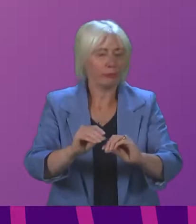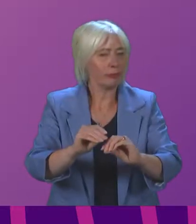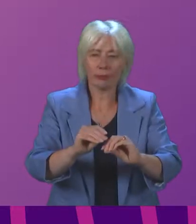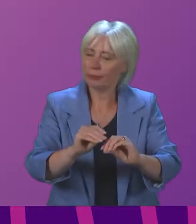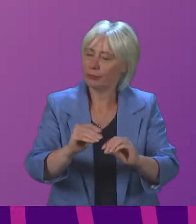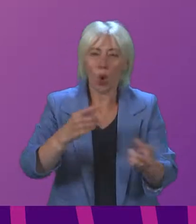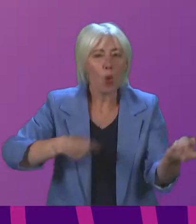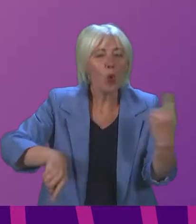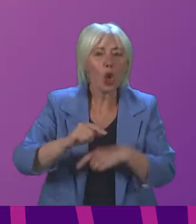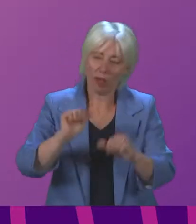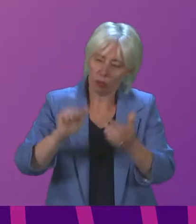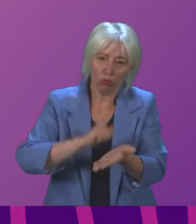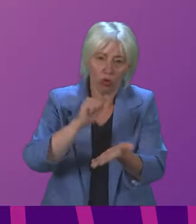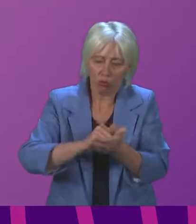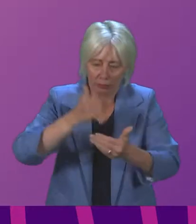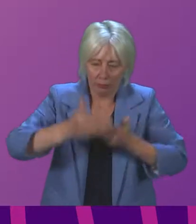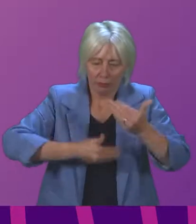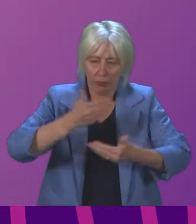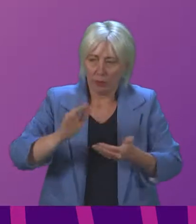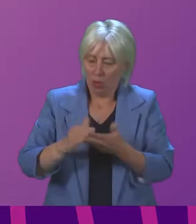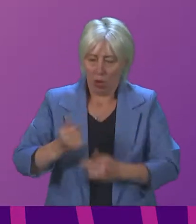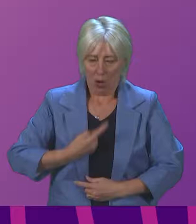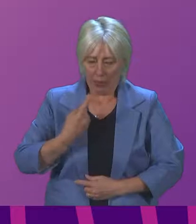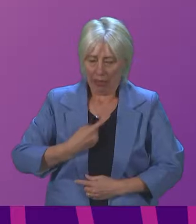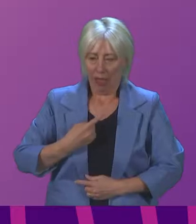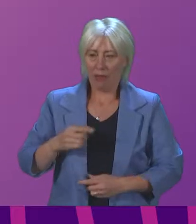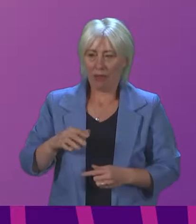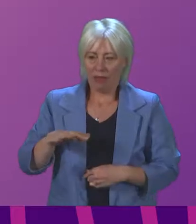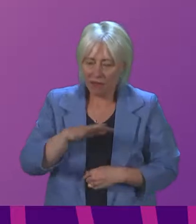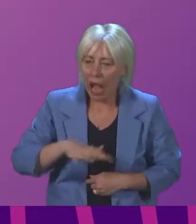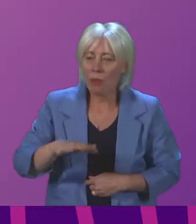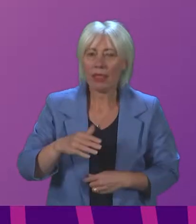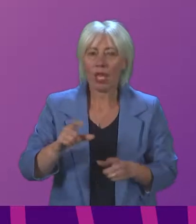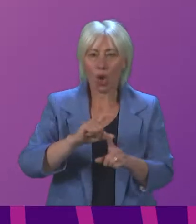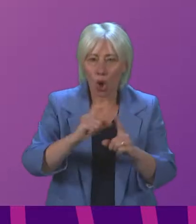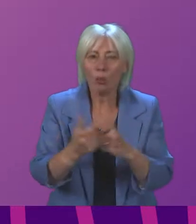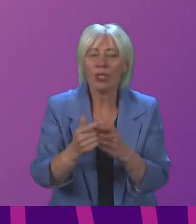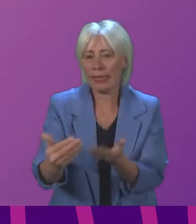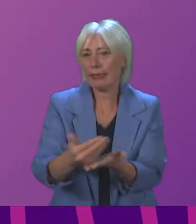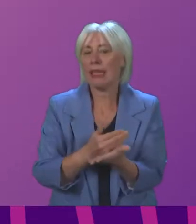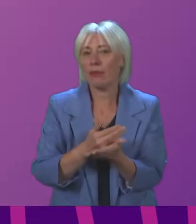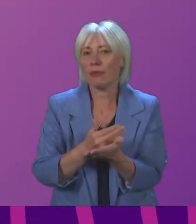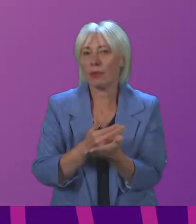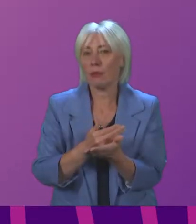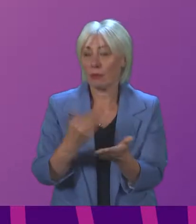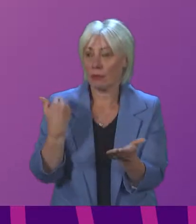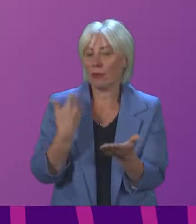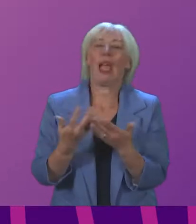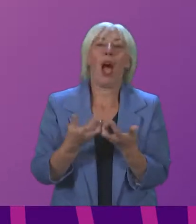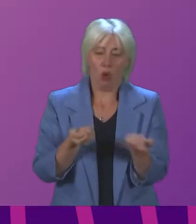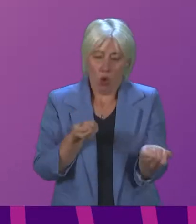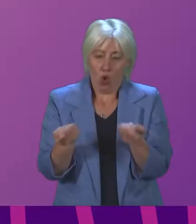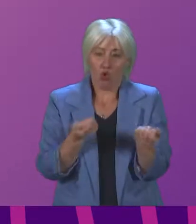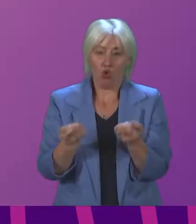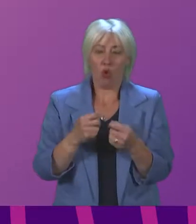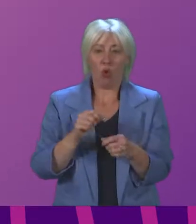continue to take the appropriate steps to keep ourselves, our loved ones, and our communities safe. Because of the measures we have all taken to control the virus,